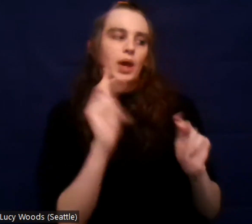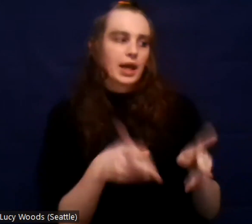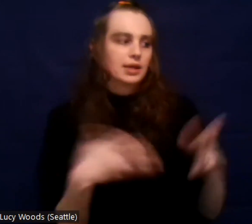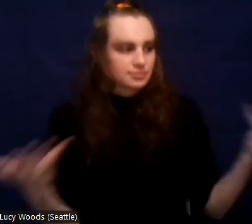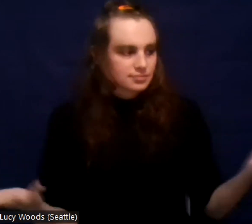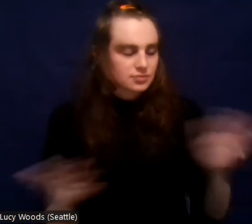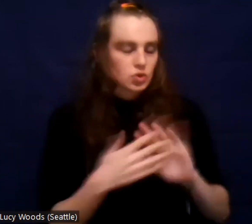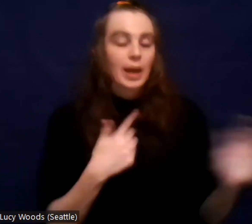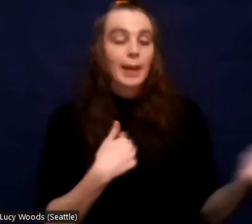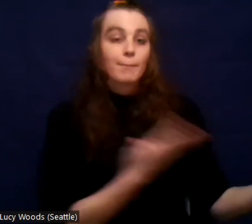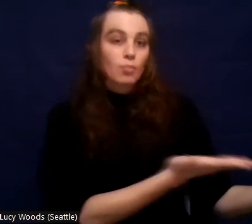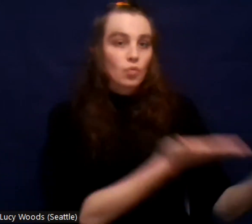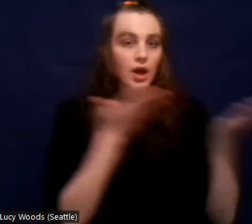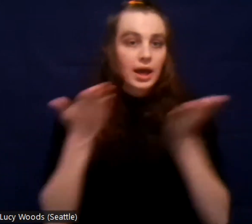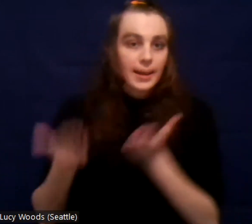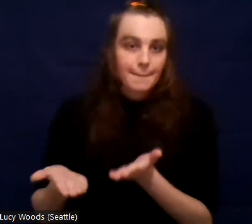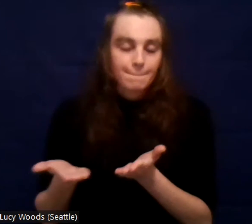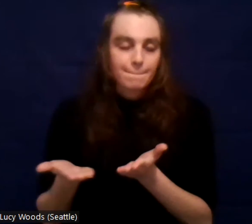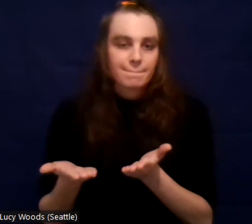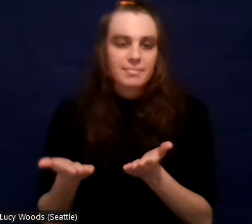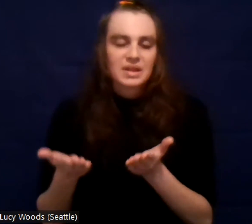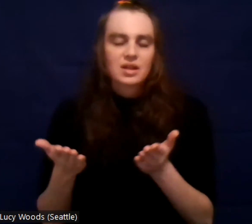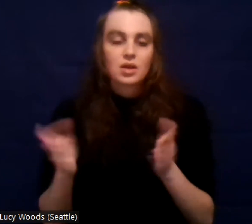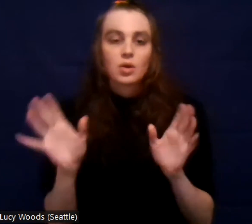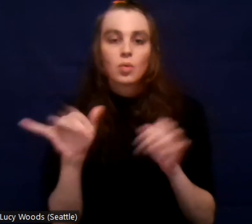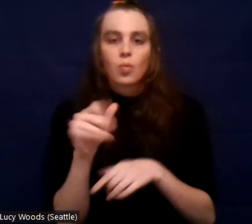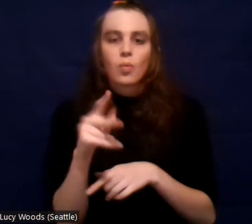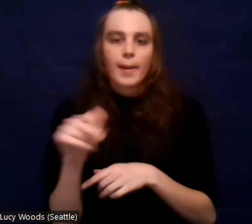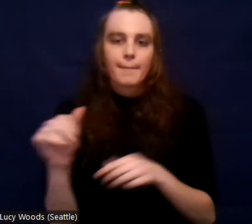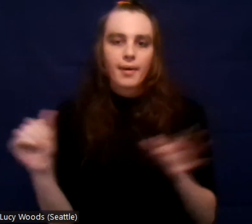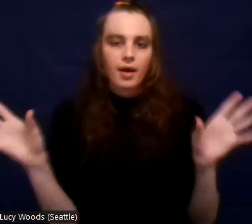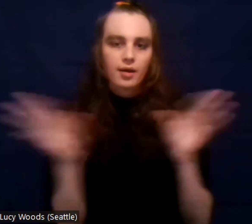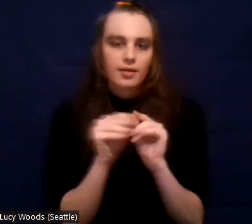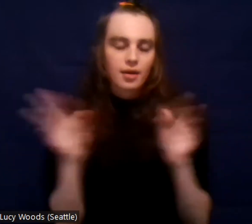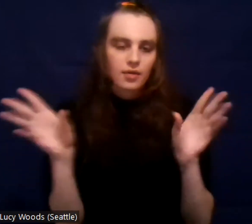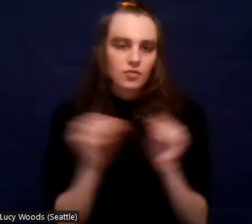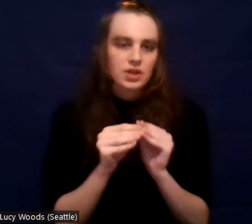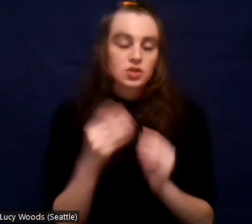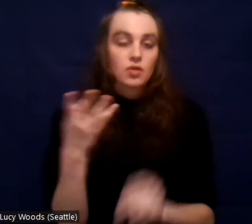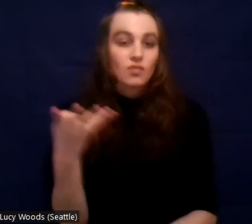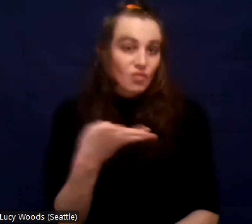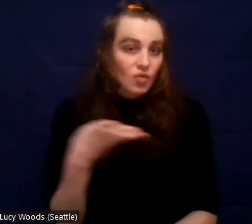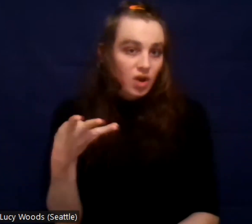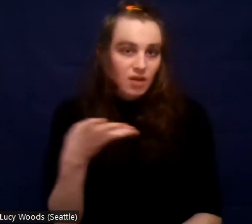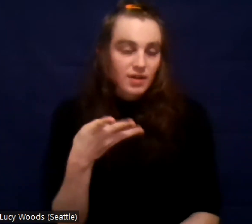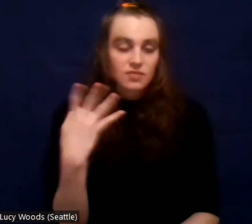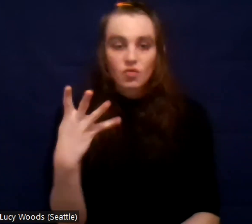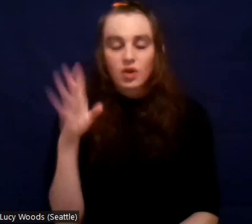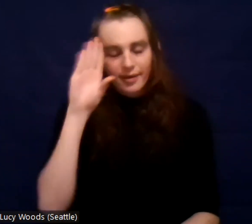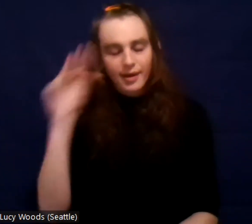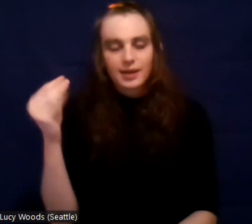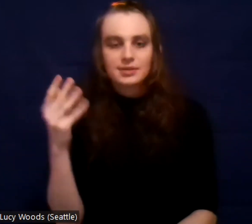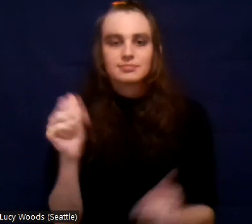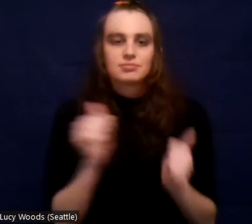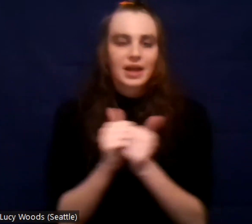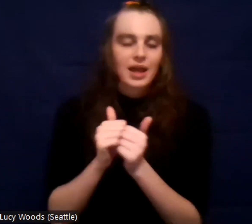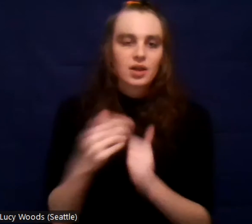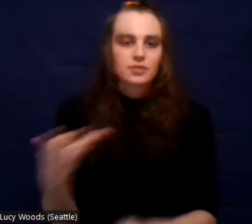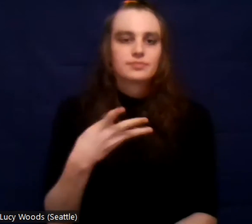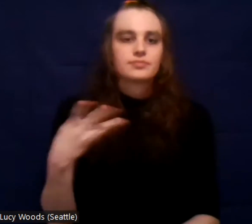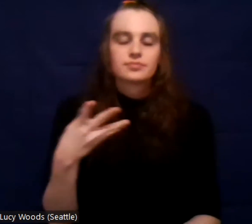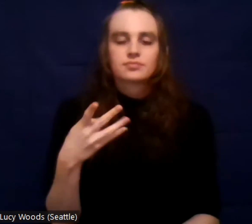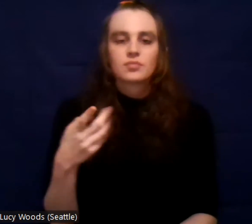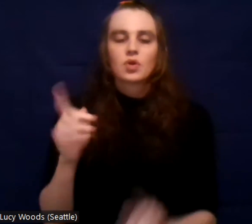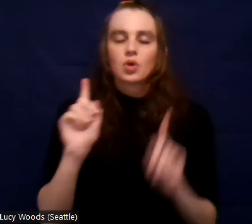I ended up bringing them with me. We had three other guys in my house. we, we had a total of four guys go to this Lacey Paul and we all got hooked.